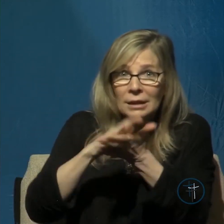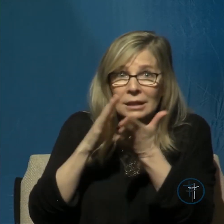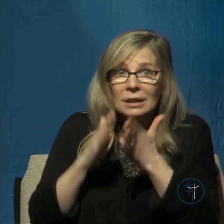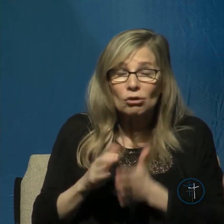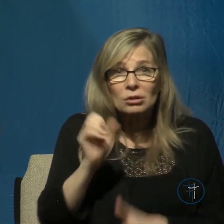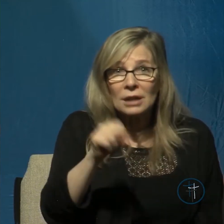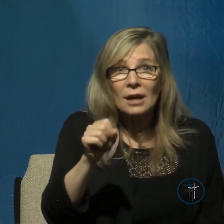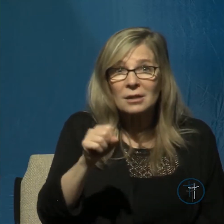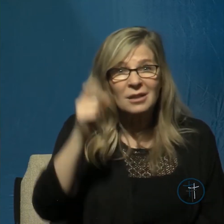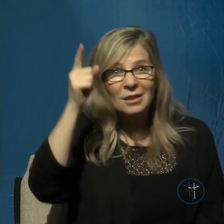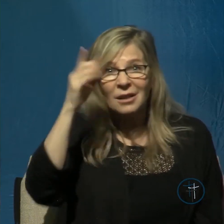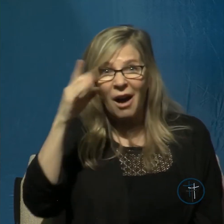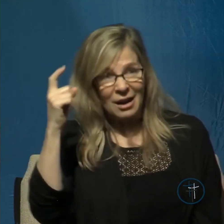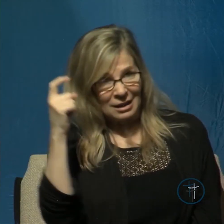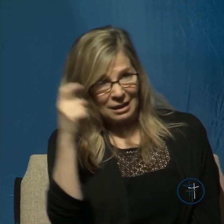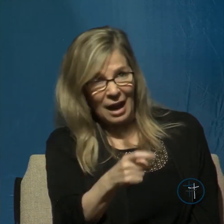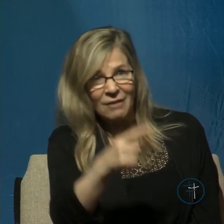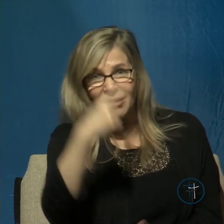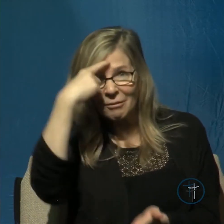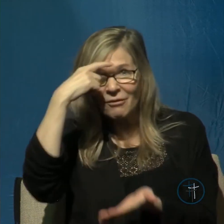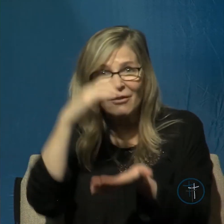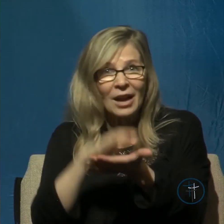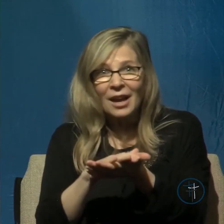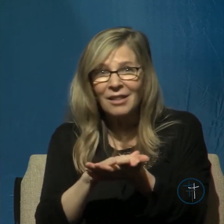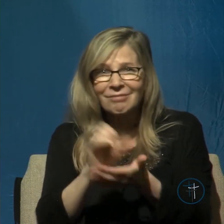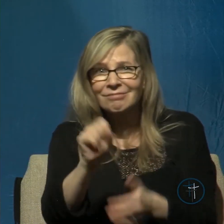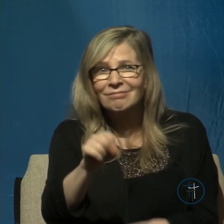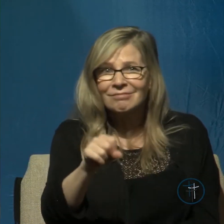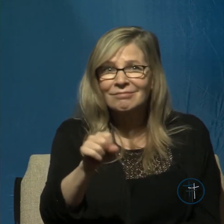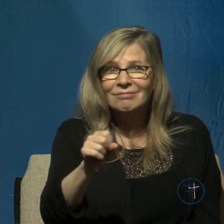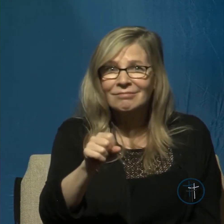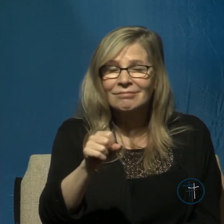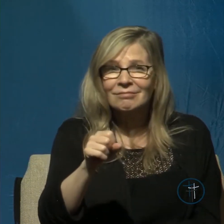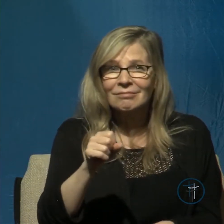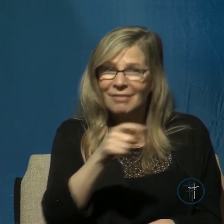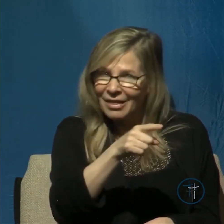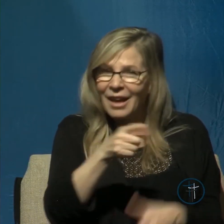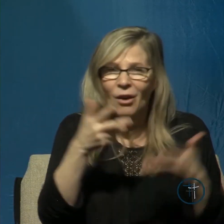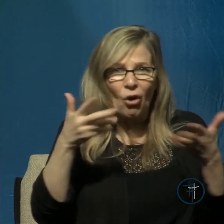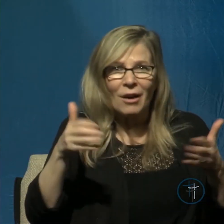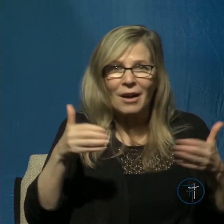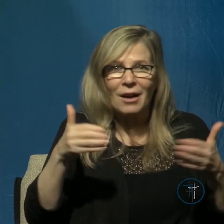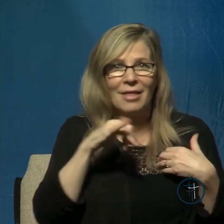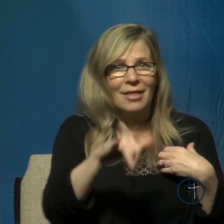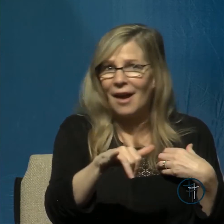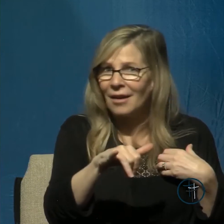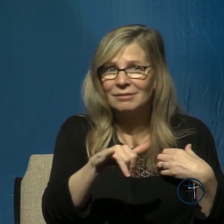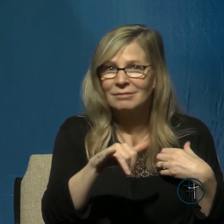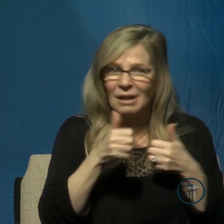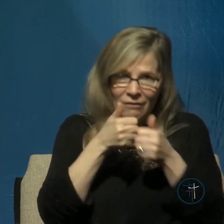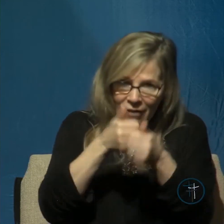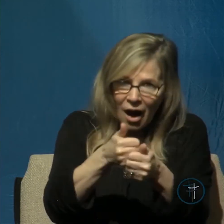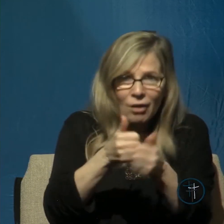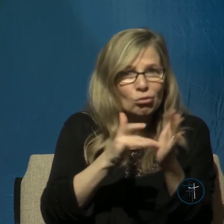gives faith to believers they had faith they were his followers they believed in him so